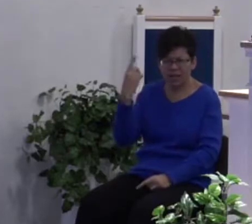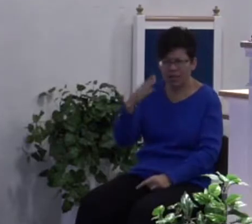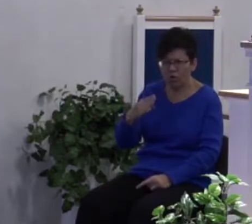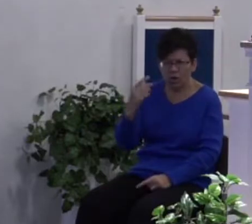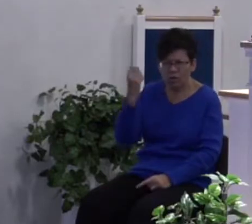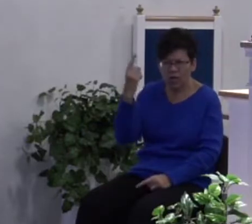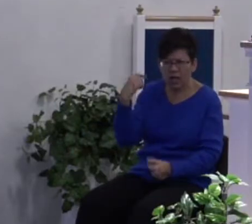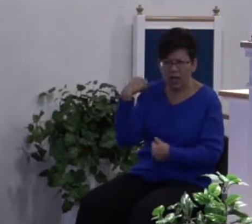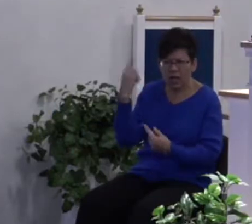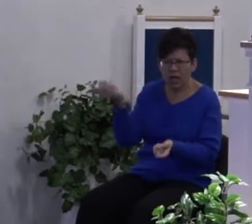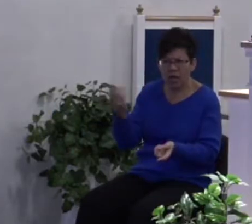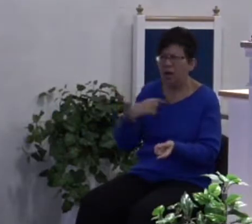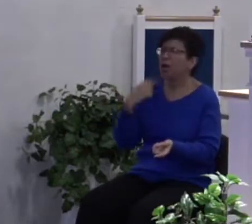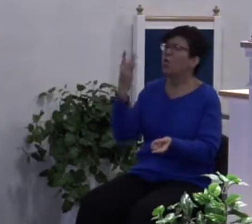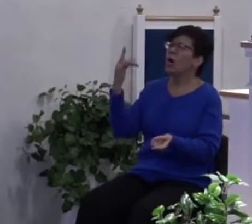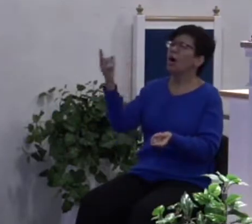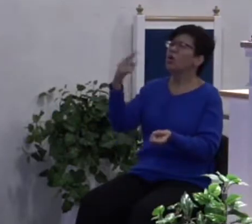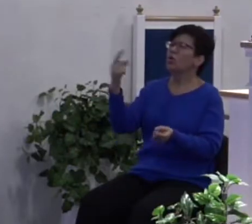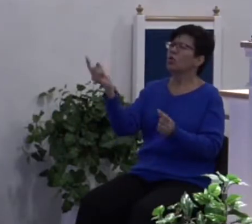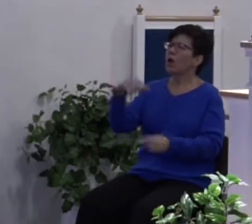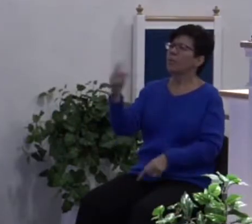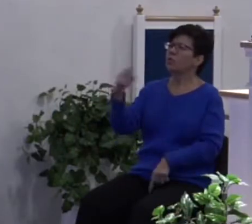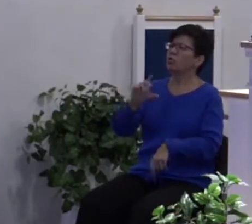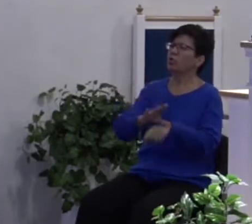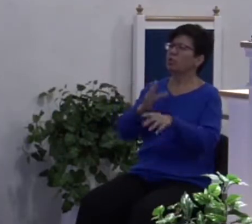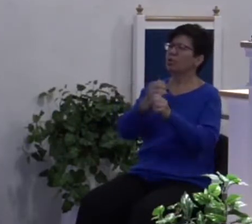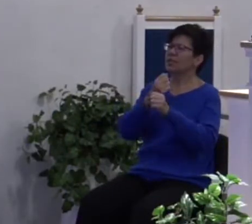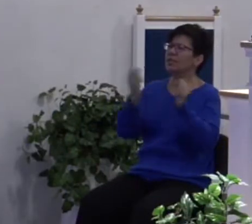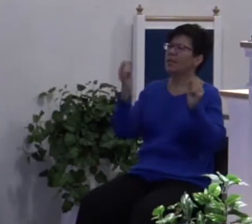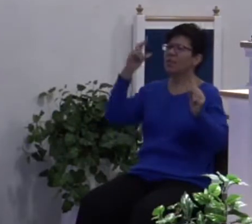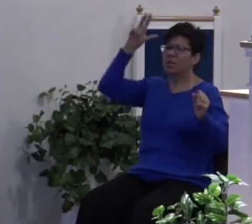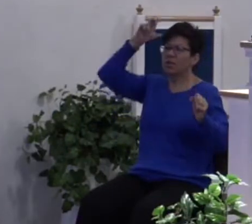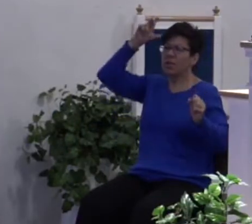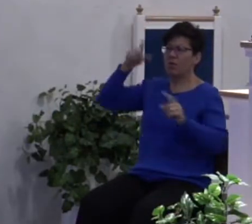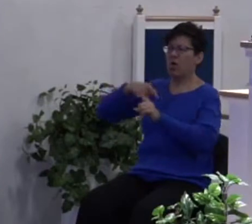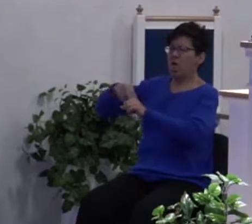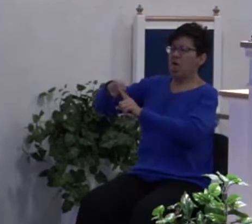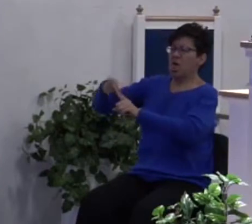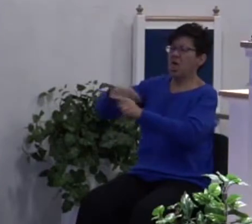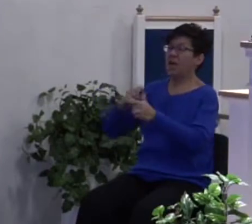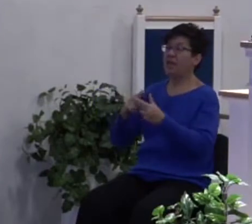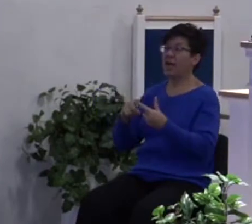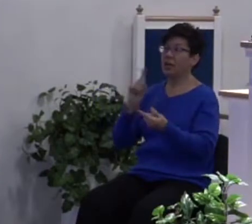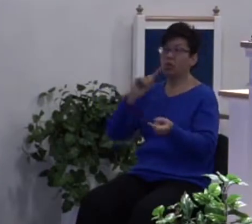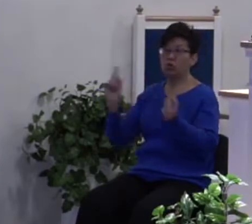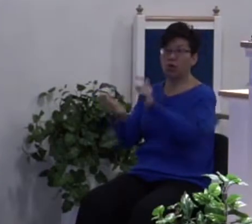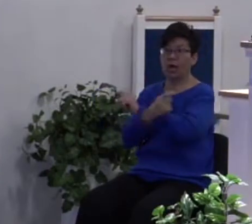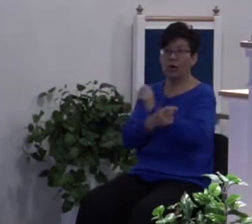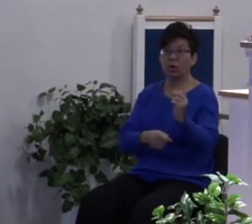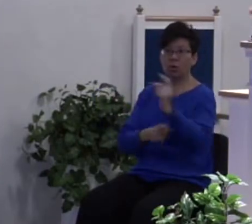I never understood why you come to church to get saved because the devil is treating you bad then you turn around and go right back to him.